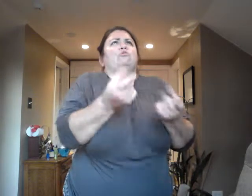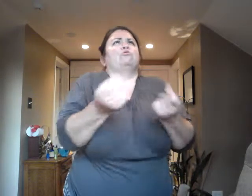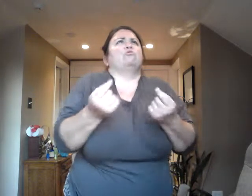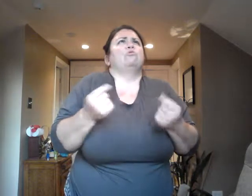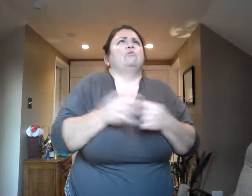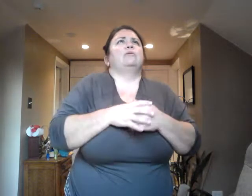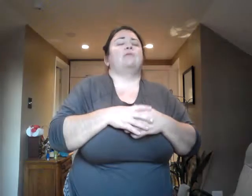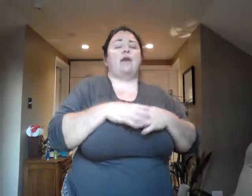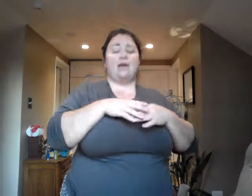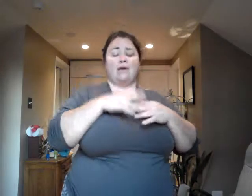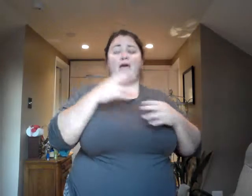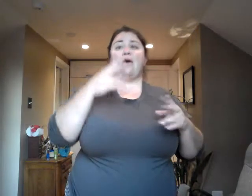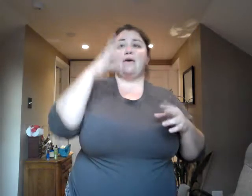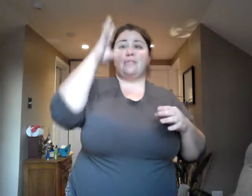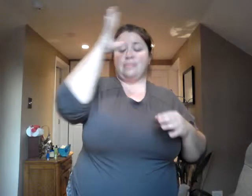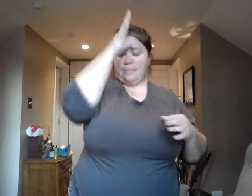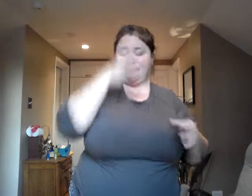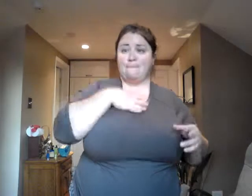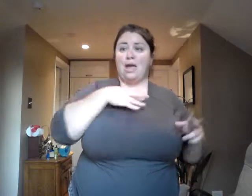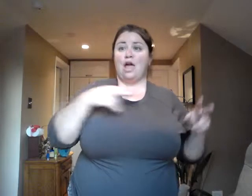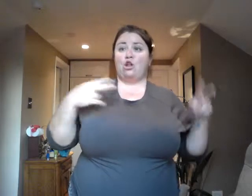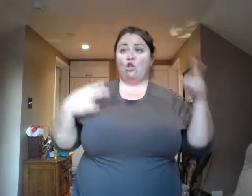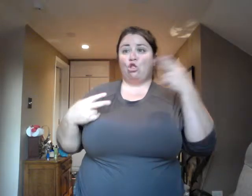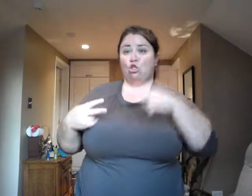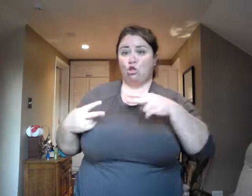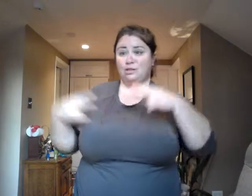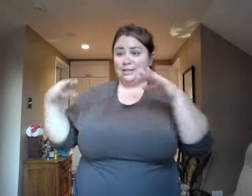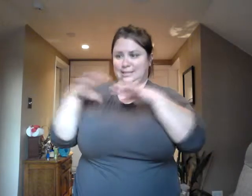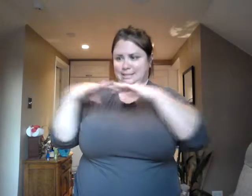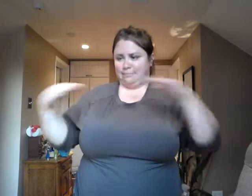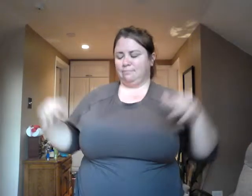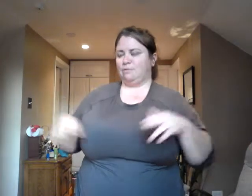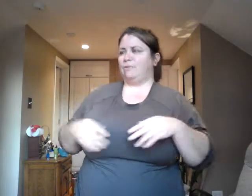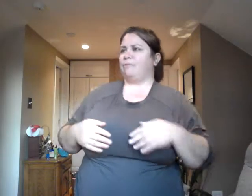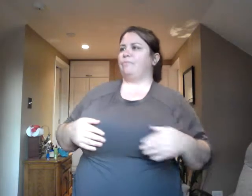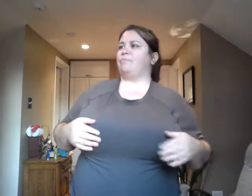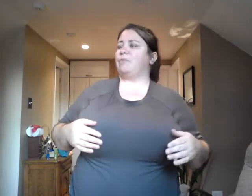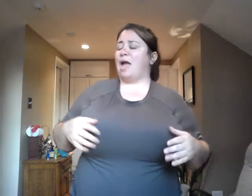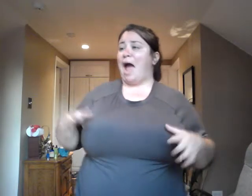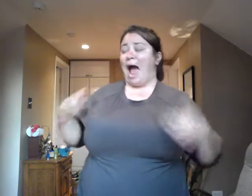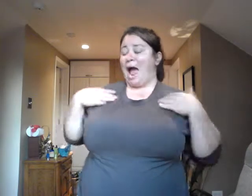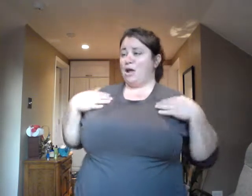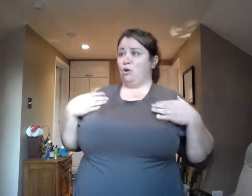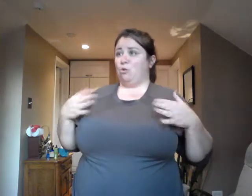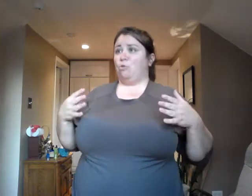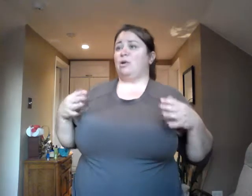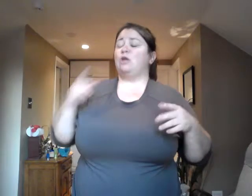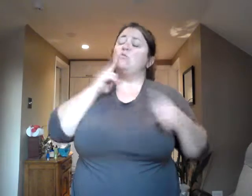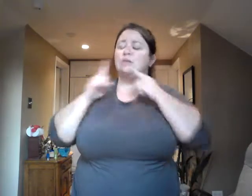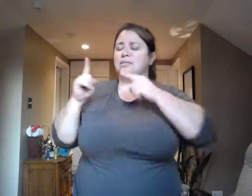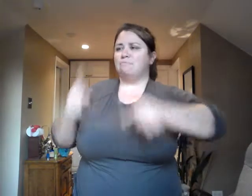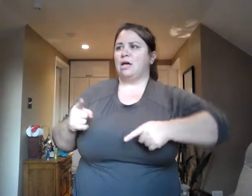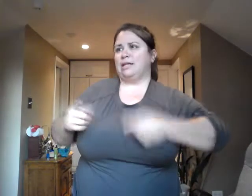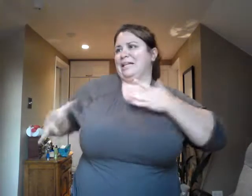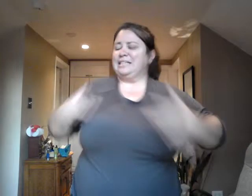squarely and replied with enthusiasm and obvious pride, I am building a beautiful cathedral.